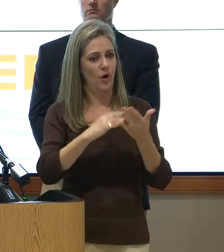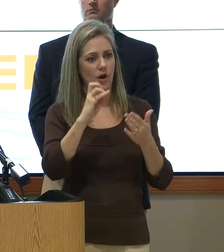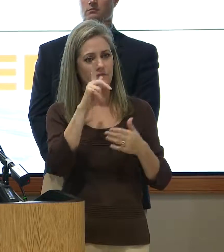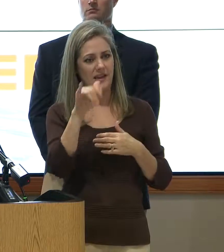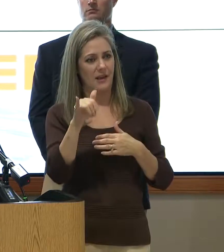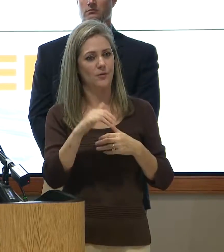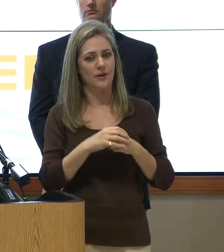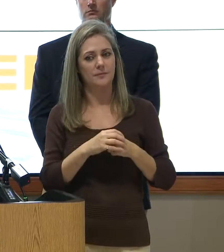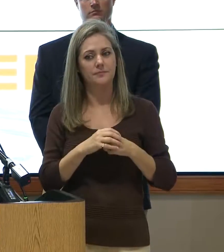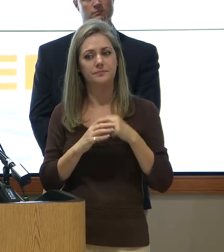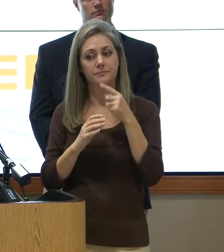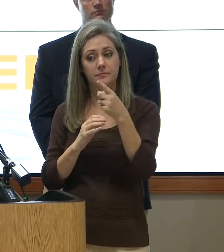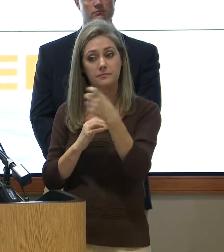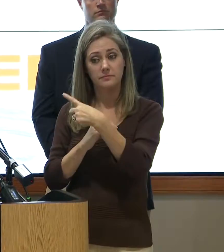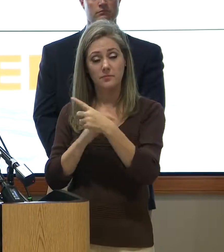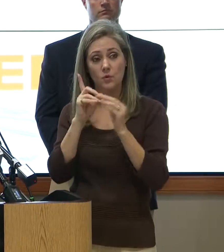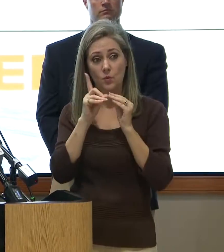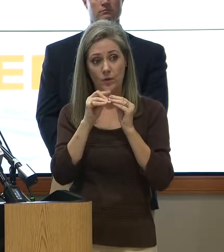One more. Yes. The